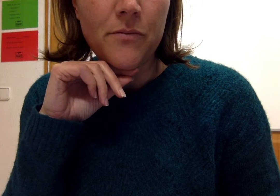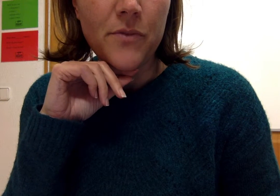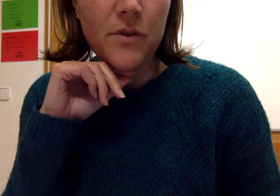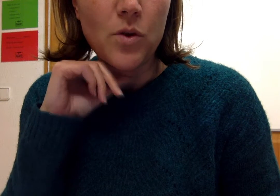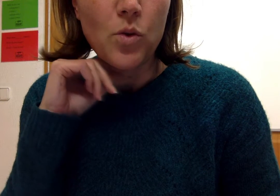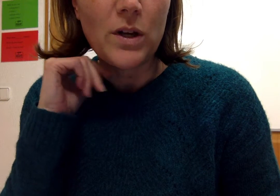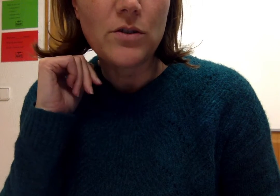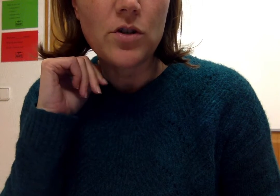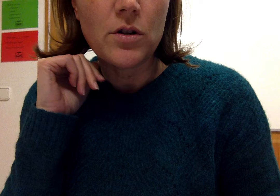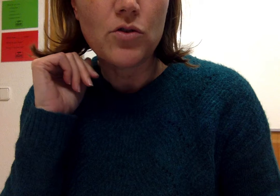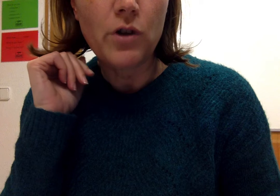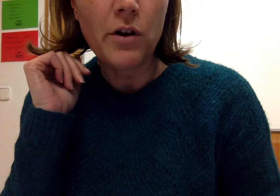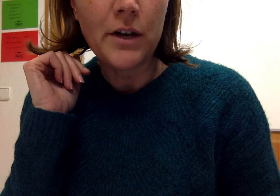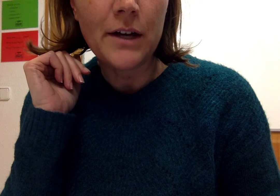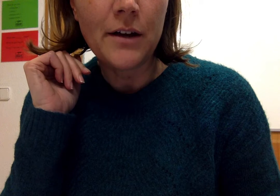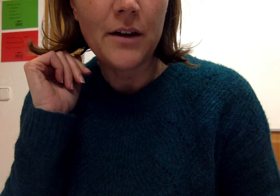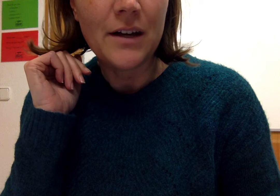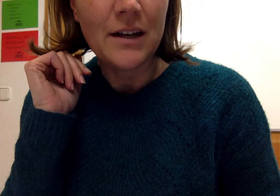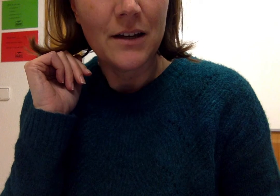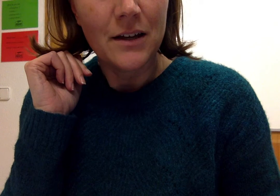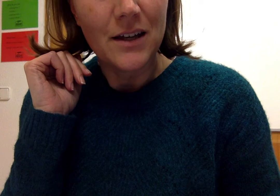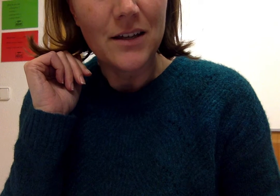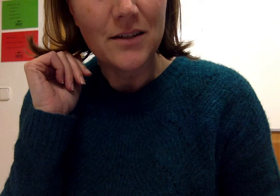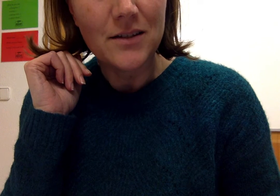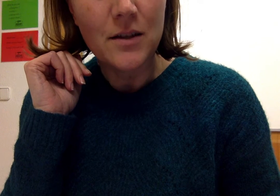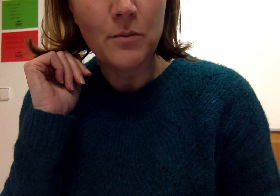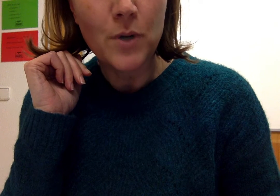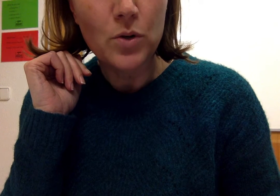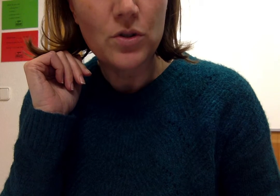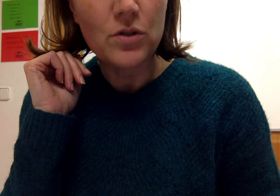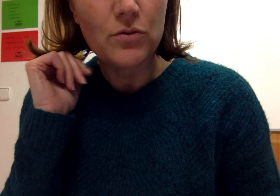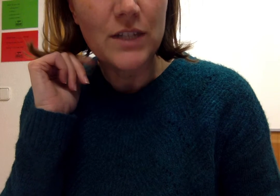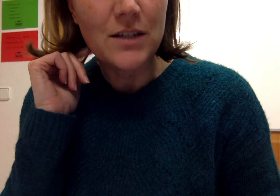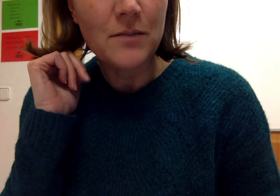Which drawing is the most recent?